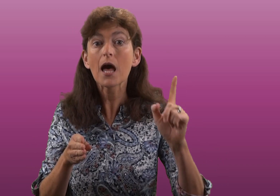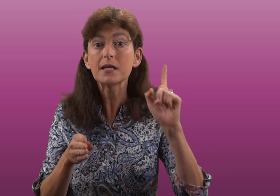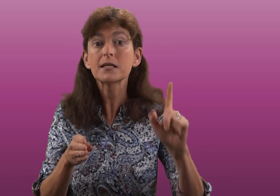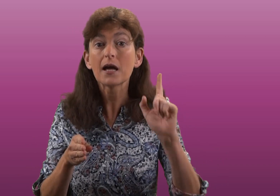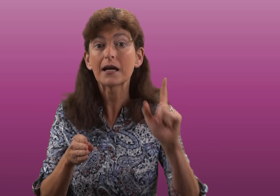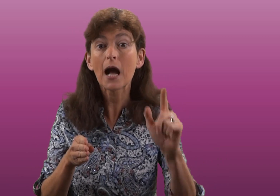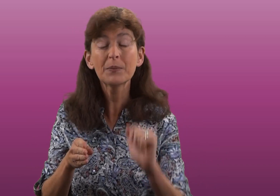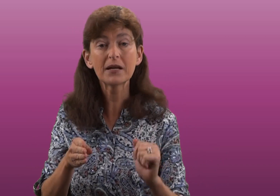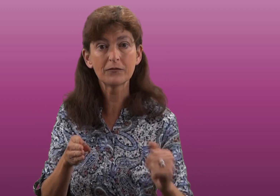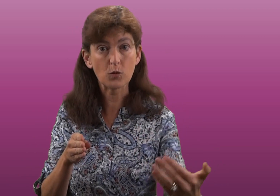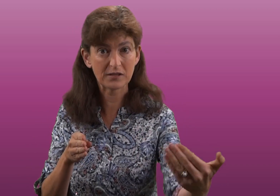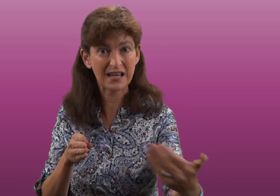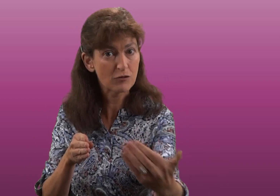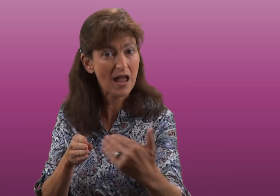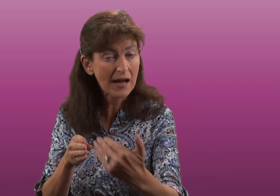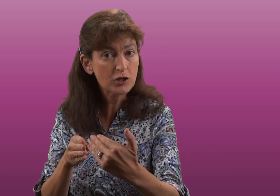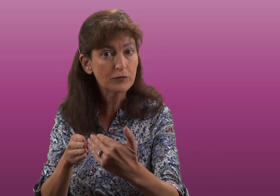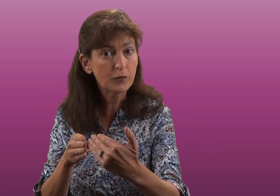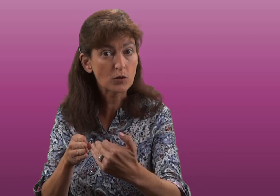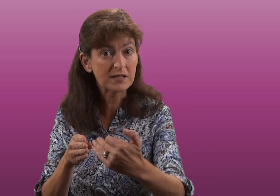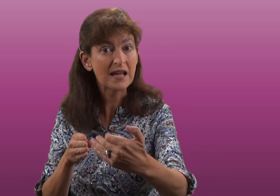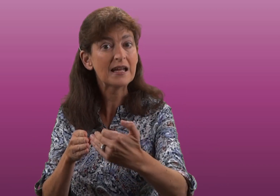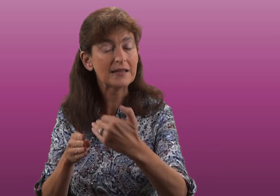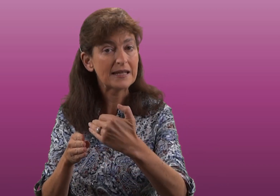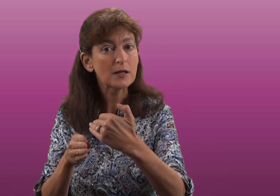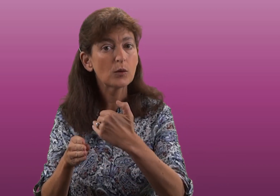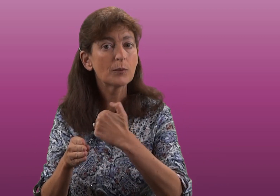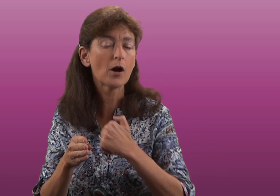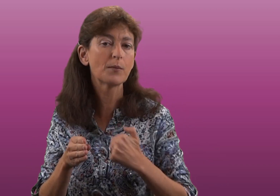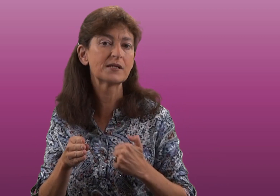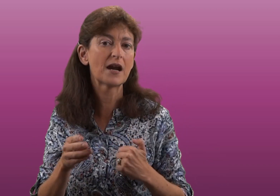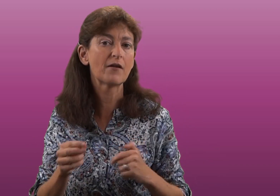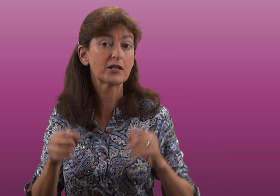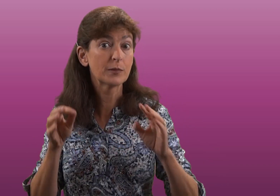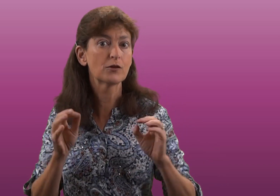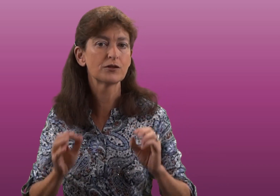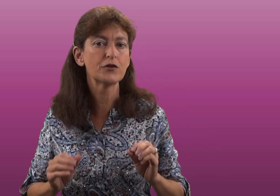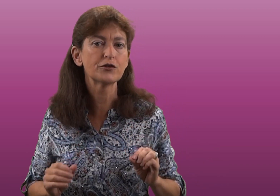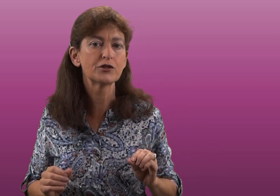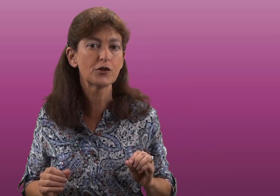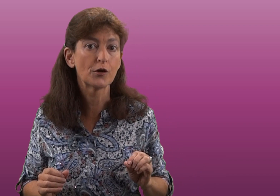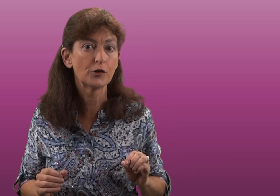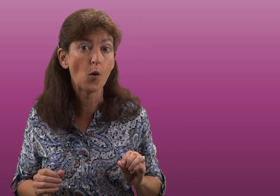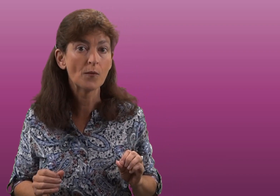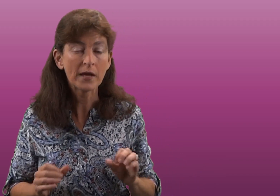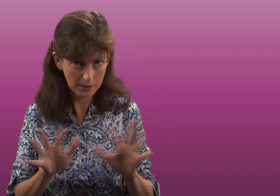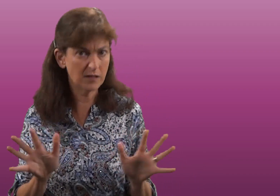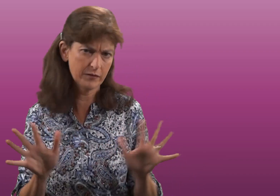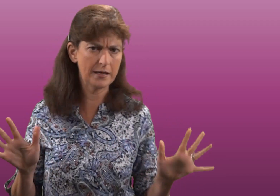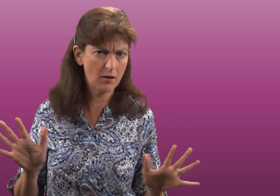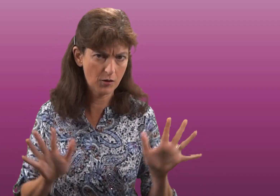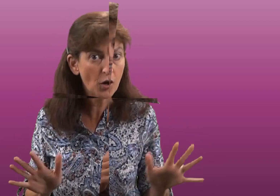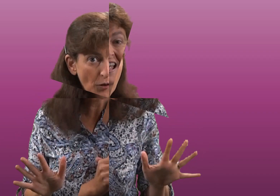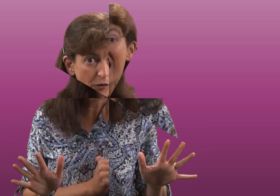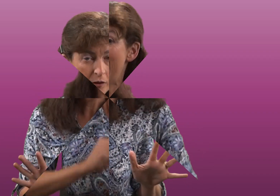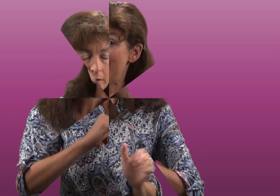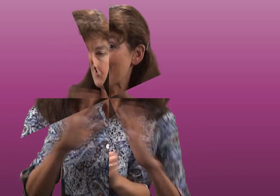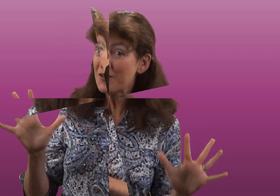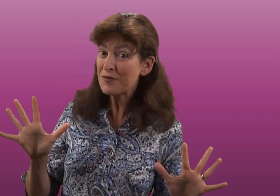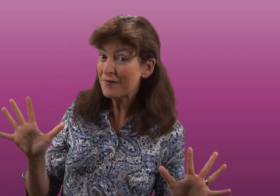a coupling force, a reaction force in the equal but opposite direction because of Newton's third law, even here on earth. If you found